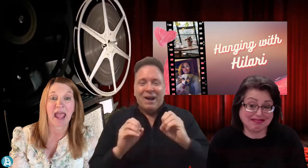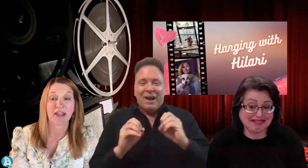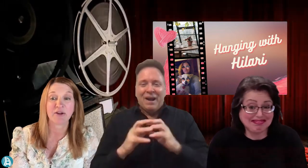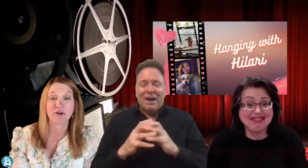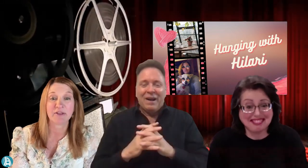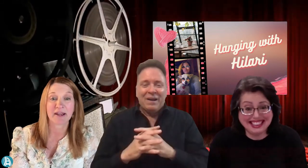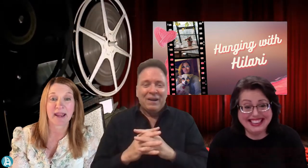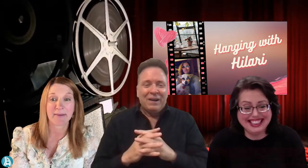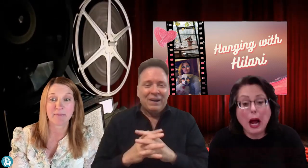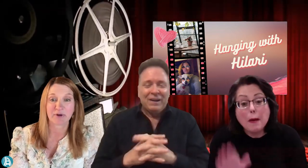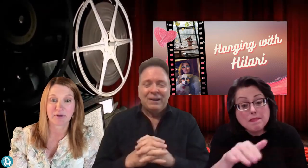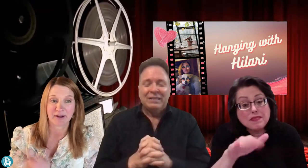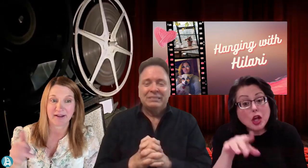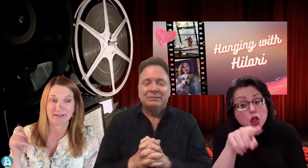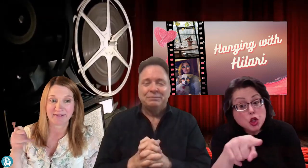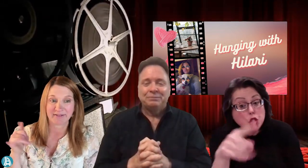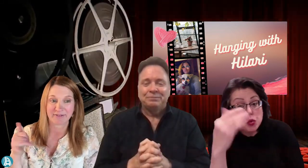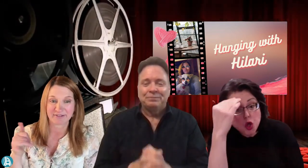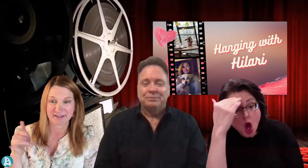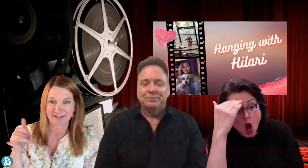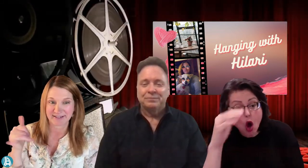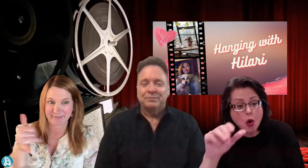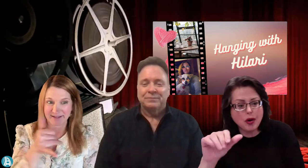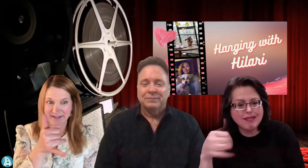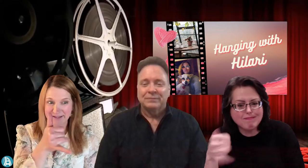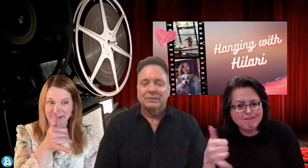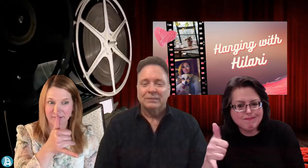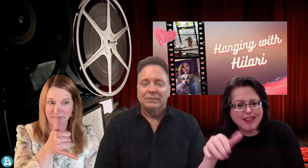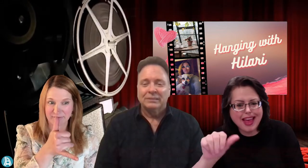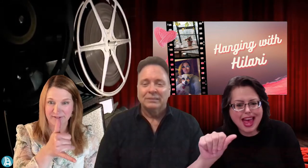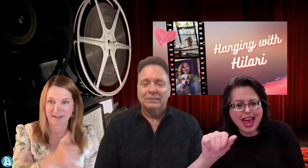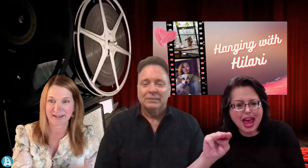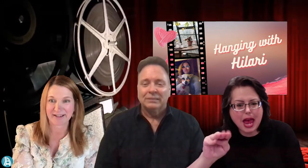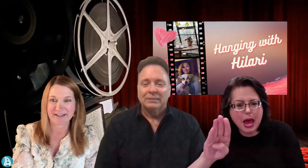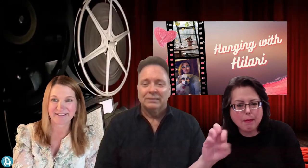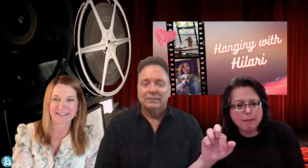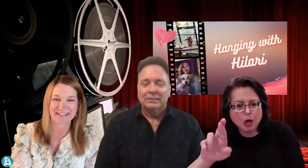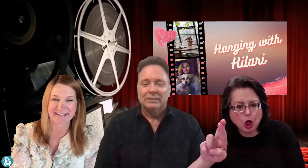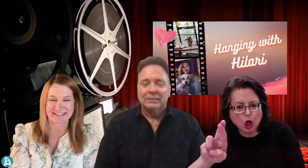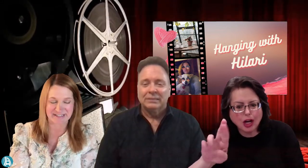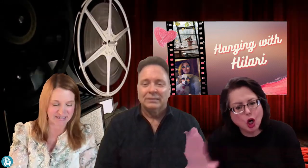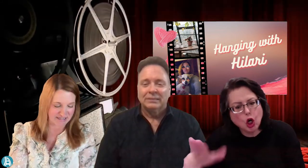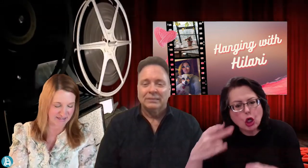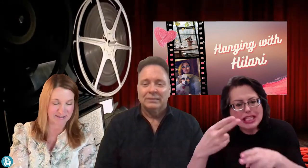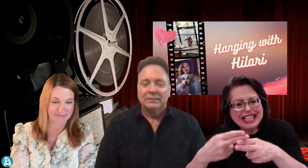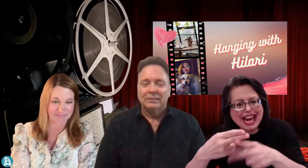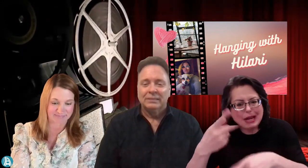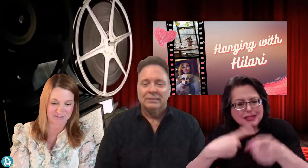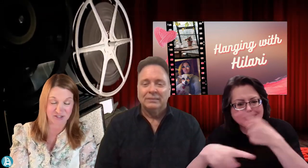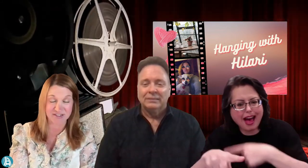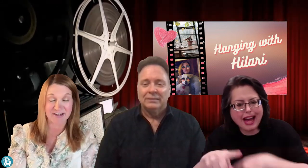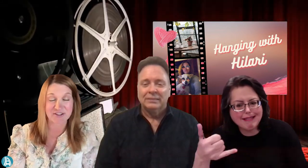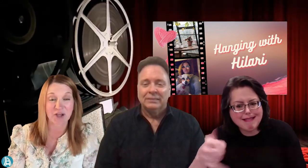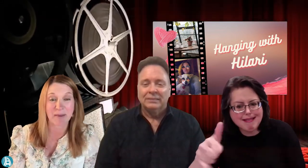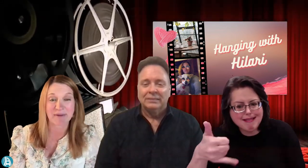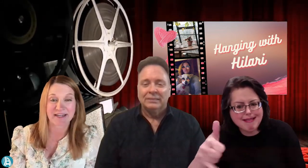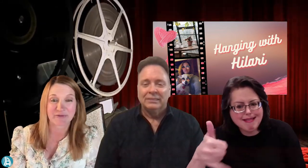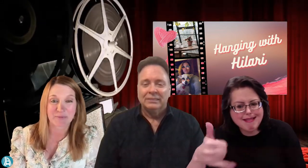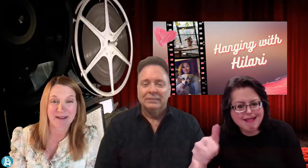And you know that Amber, and this is her sign name, like a yellow, uh, she, um, she's actually nominated for